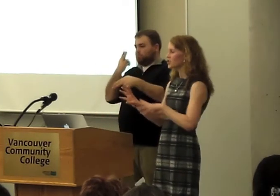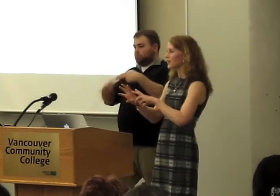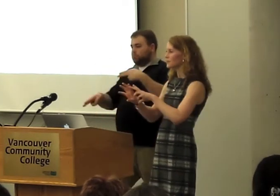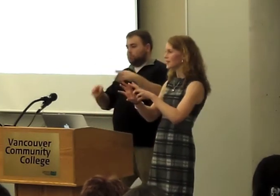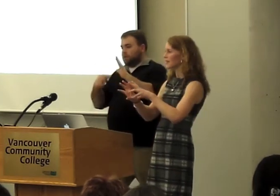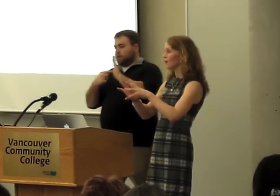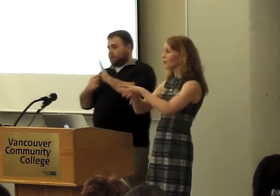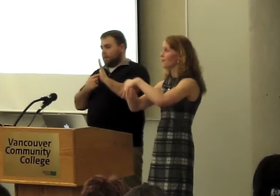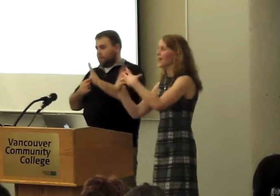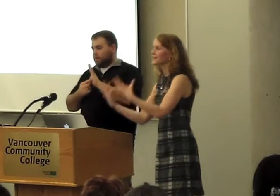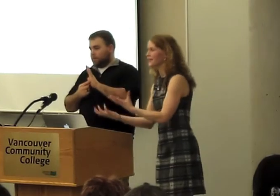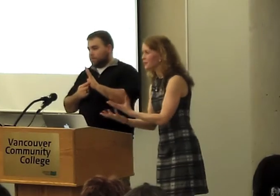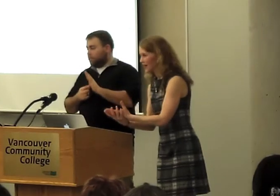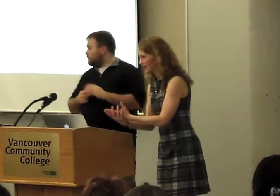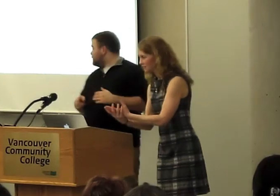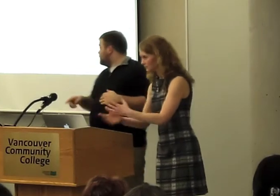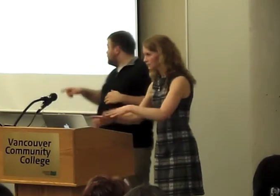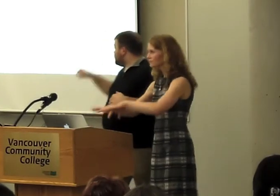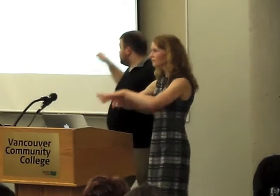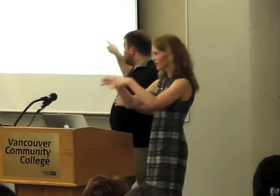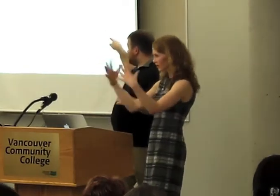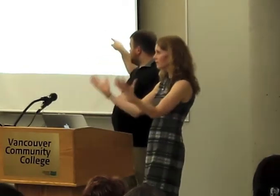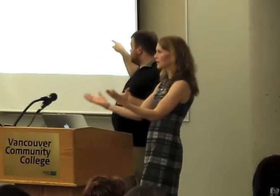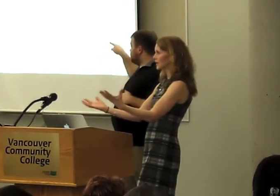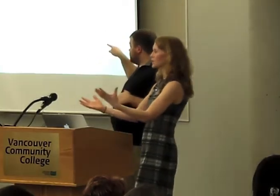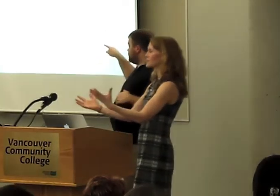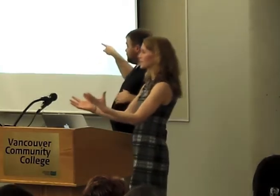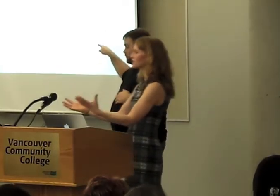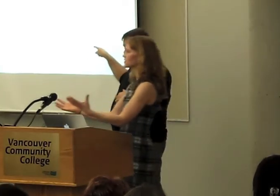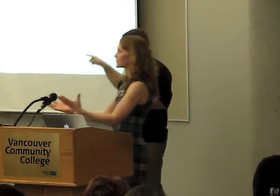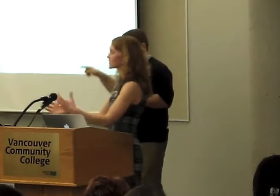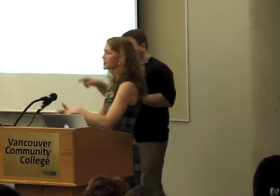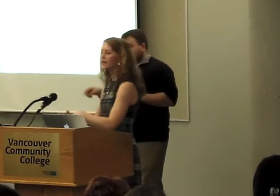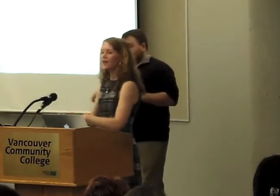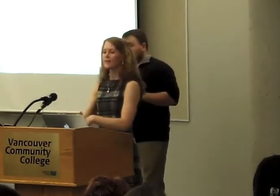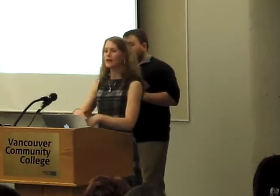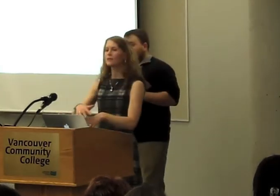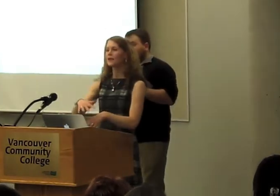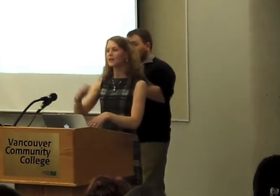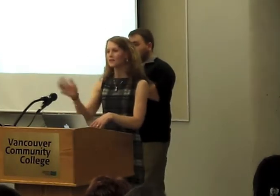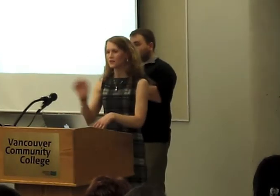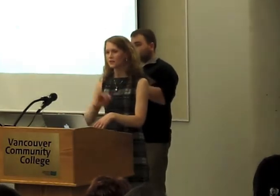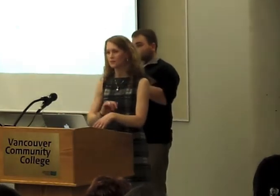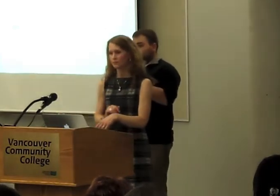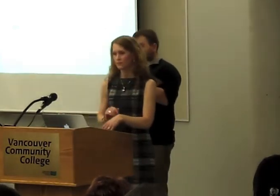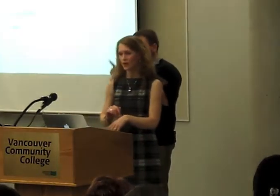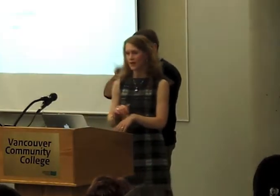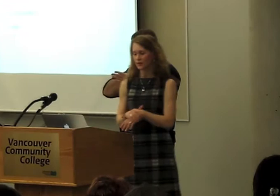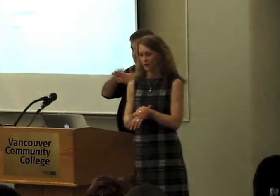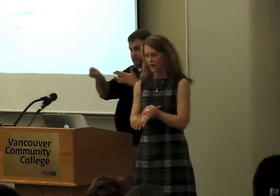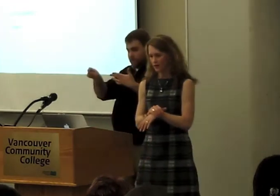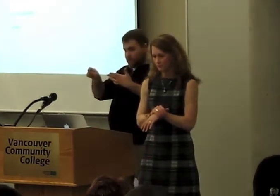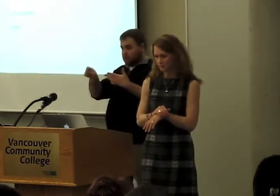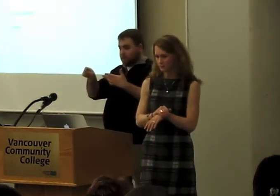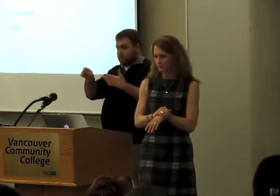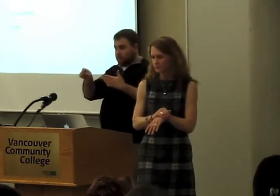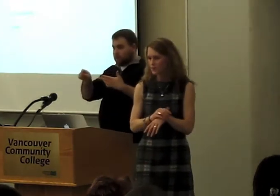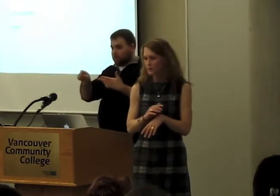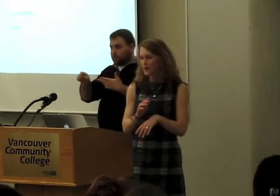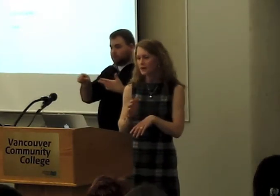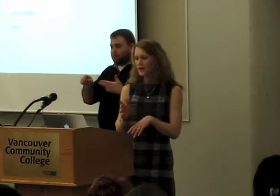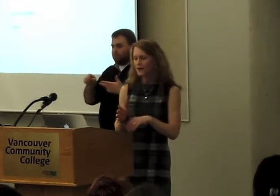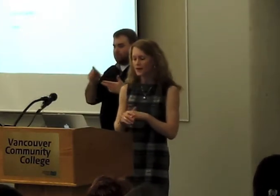topics shaped in a romantic way, meaning using these tools. And then we'd like you to try it out again.